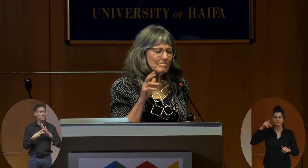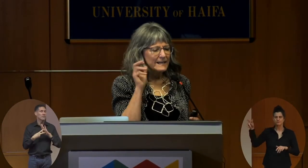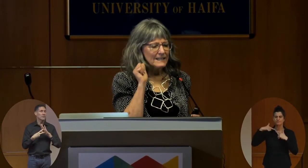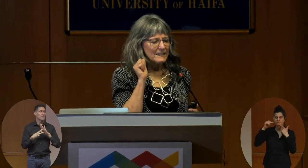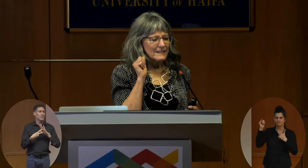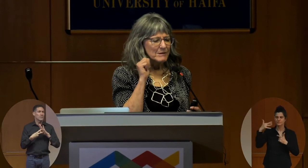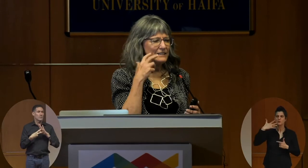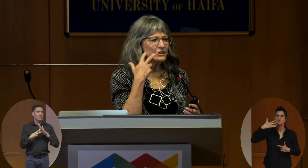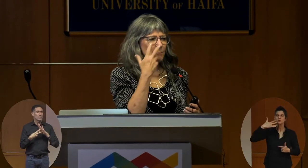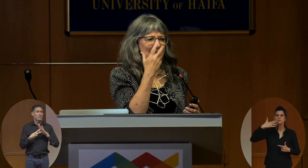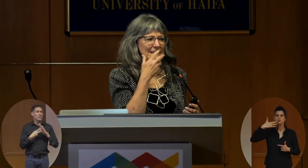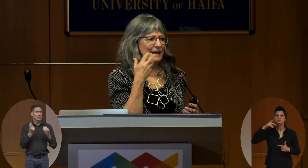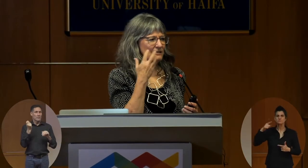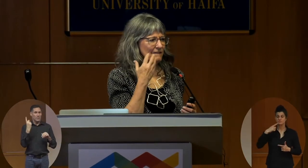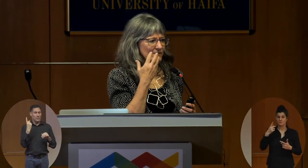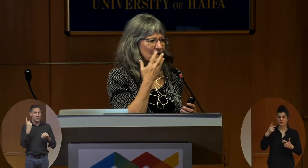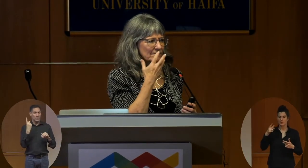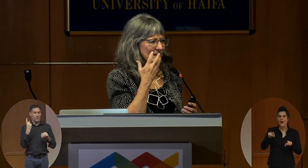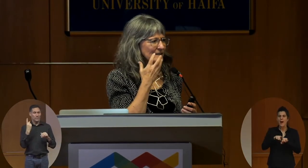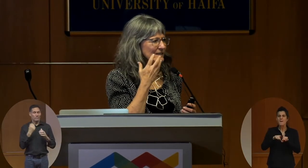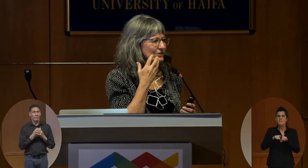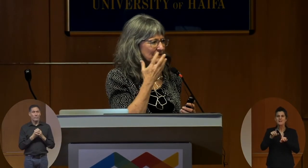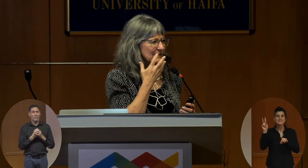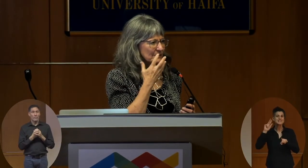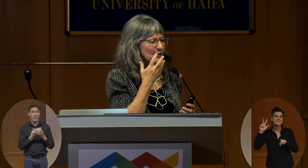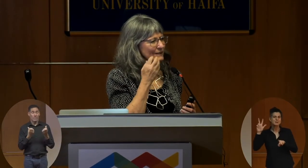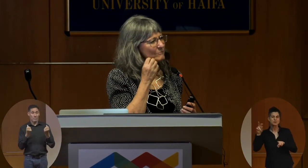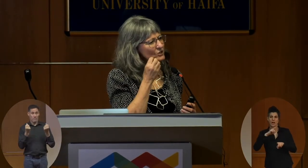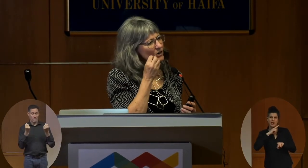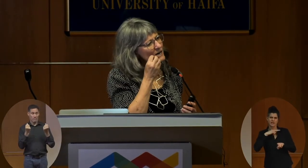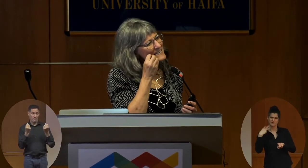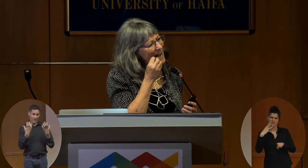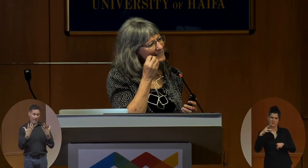because so many sounds of English and a spoken language cannot